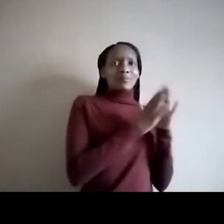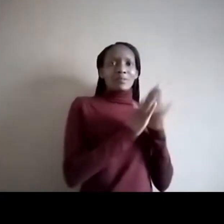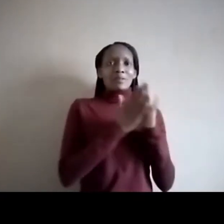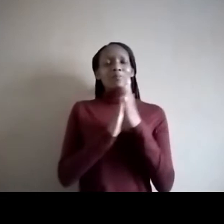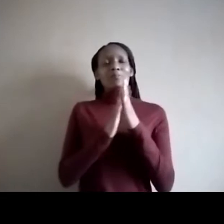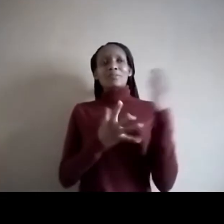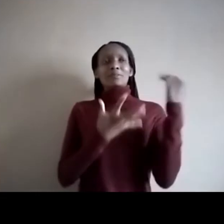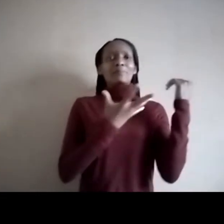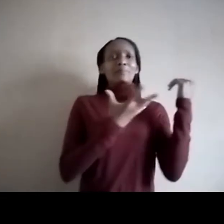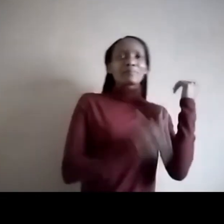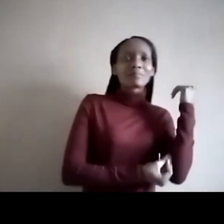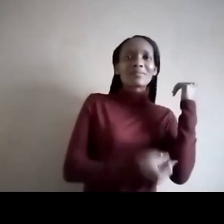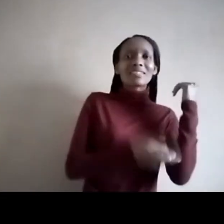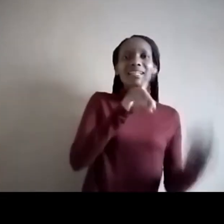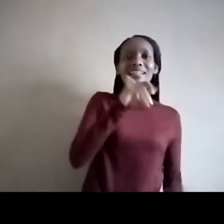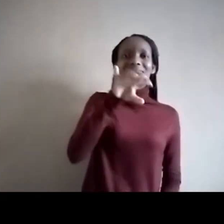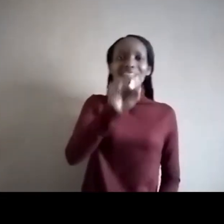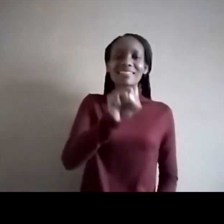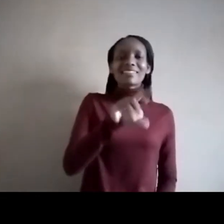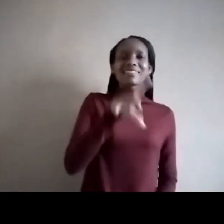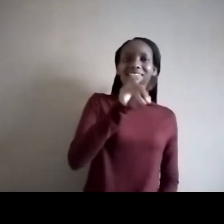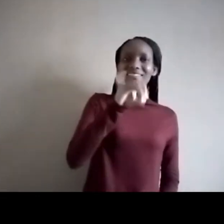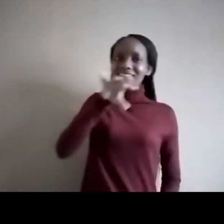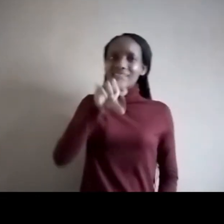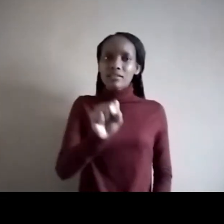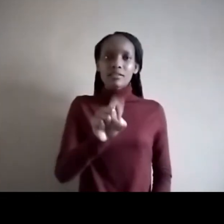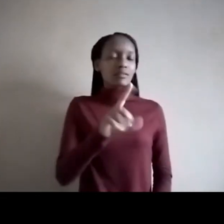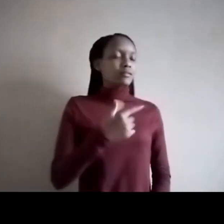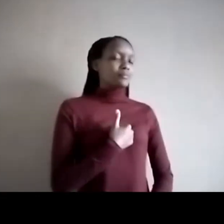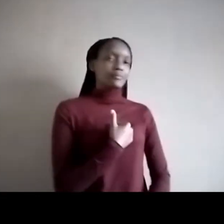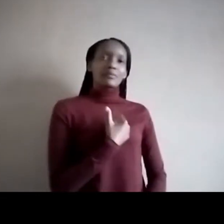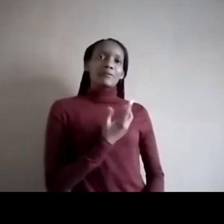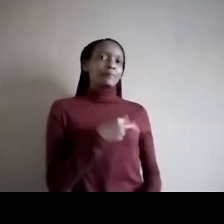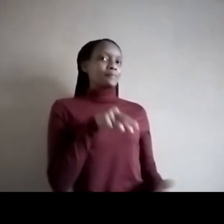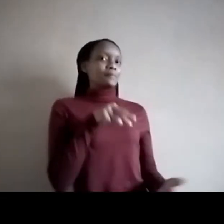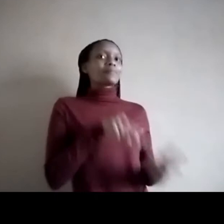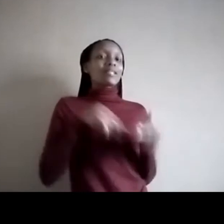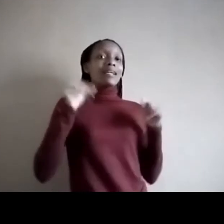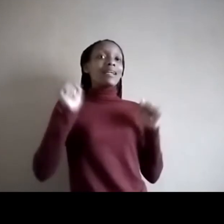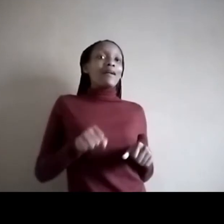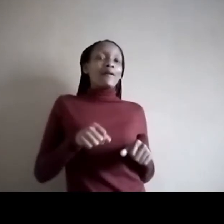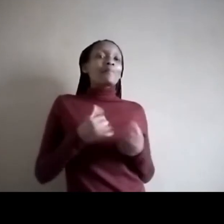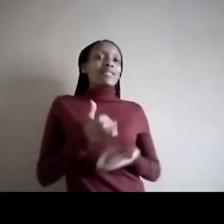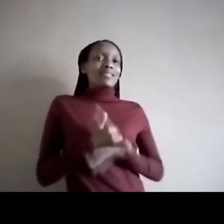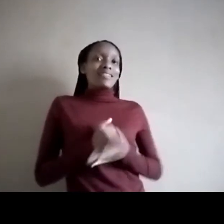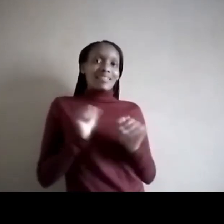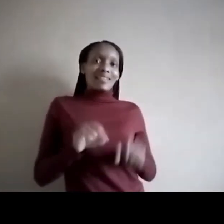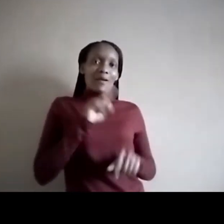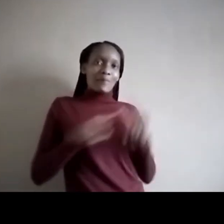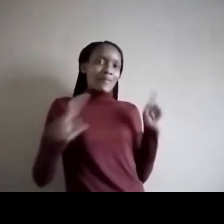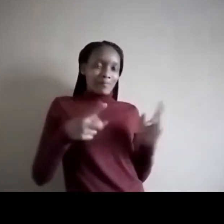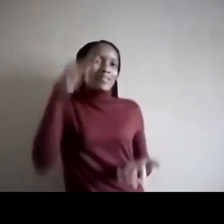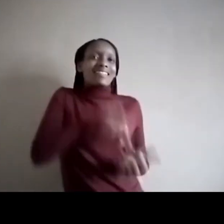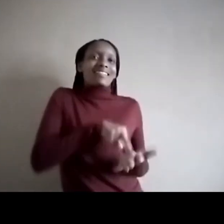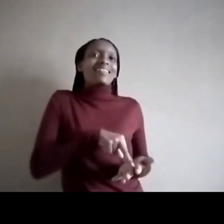And I just stood up and said, well, I'm in a wheelchair. But I stood up to stand up. To stand up does not necessarily mean